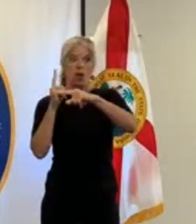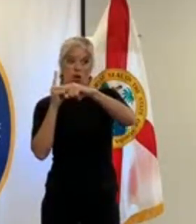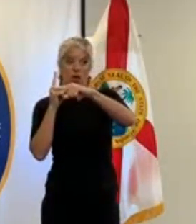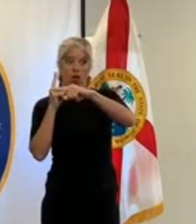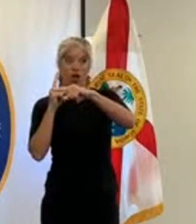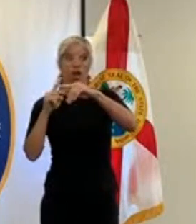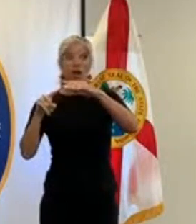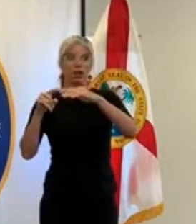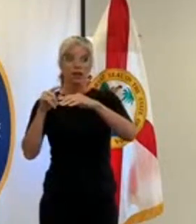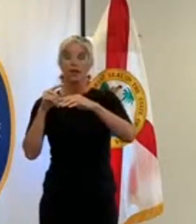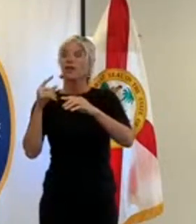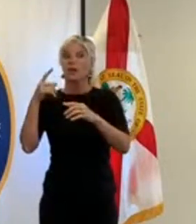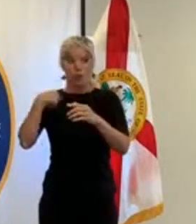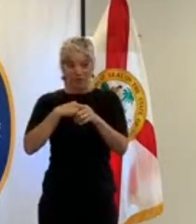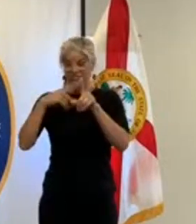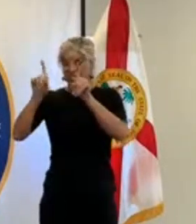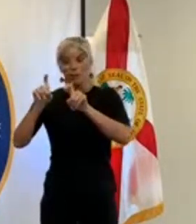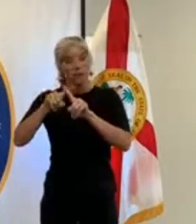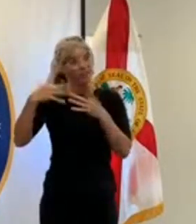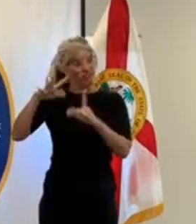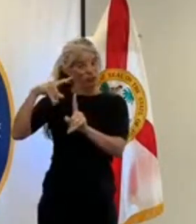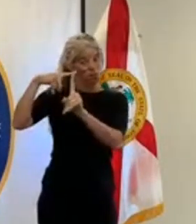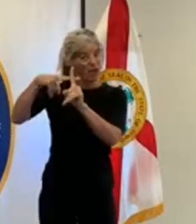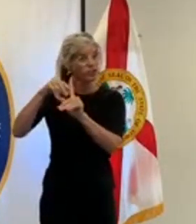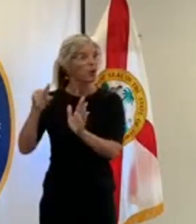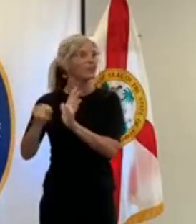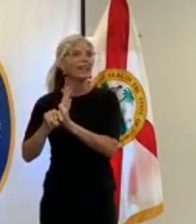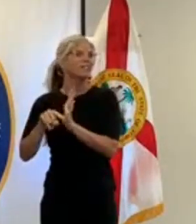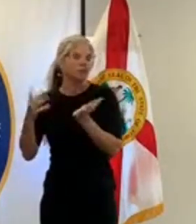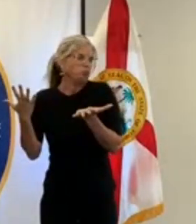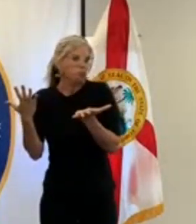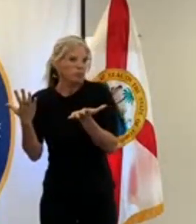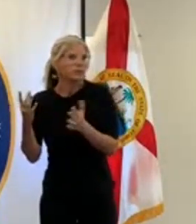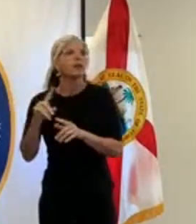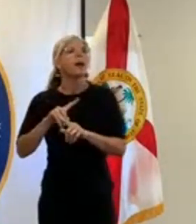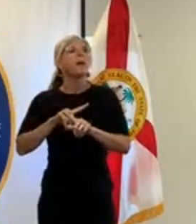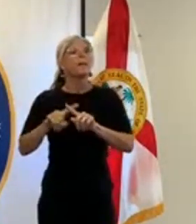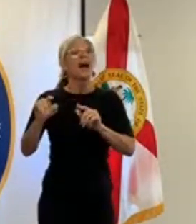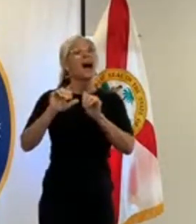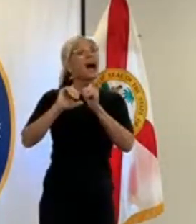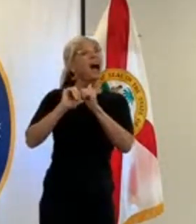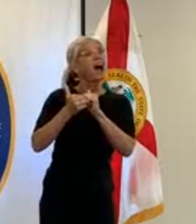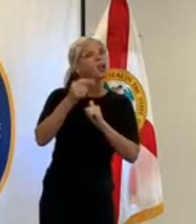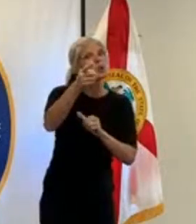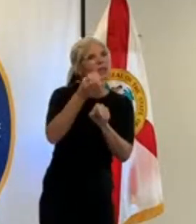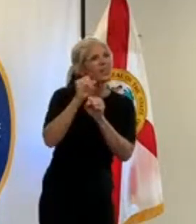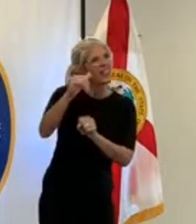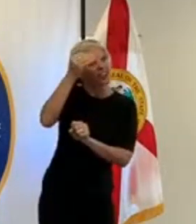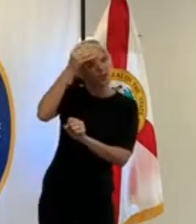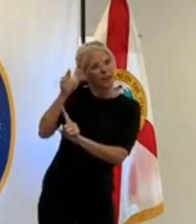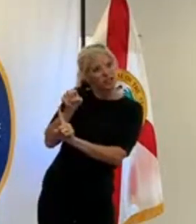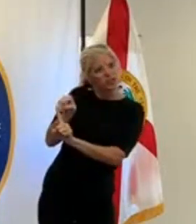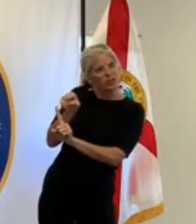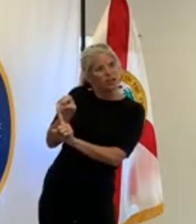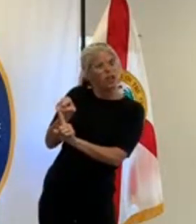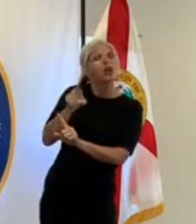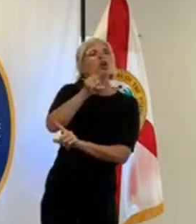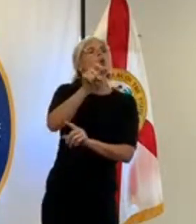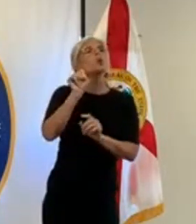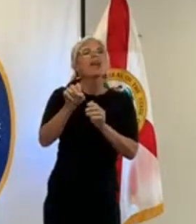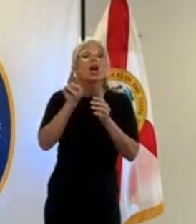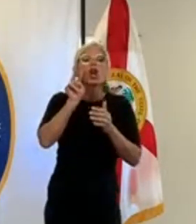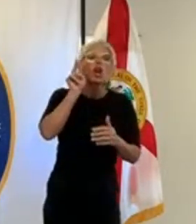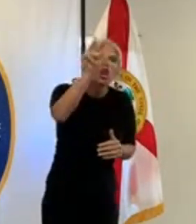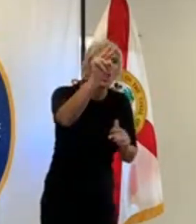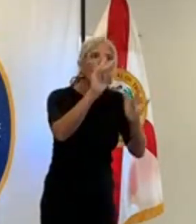that information is from floridahealth.gov through the covid19 website there is a dashboard on there it's updated twice daily 11 30 and 6